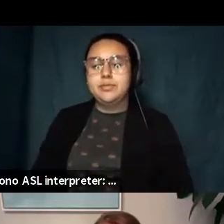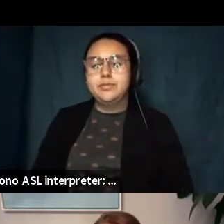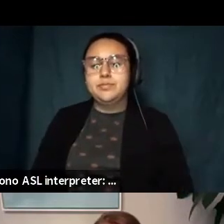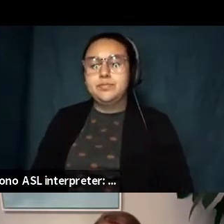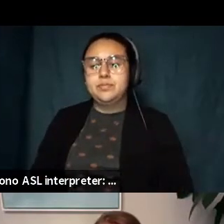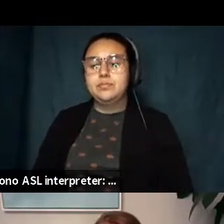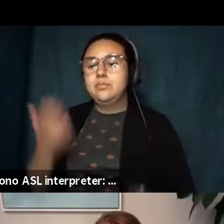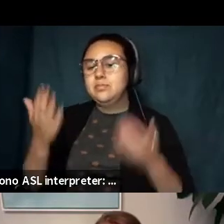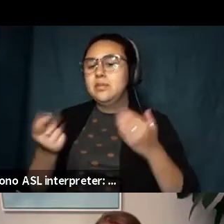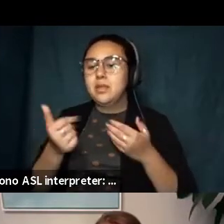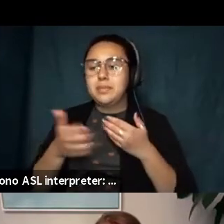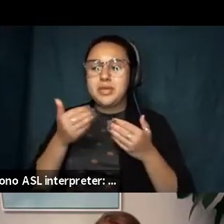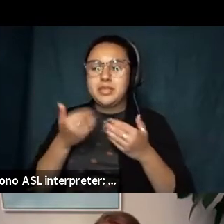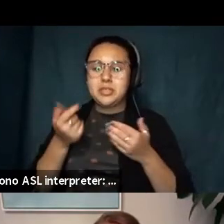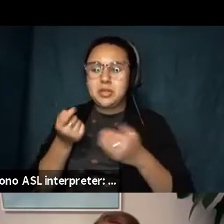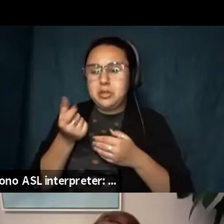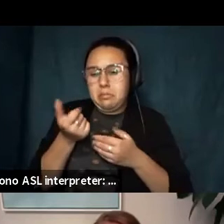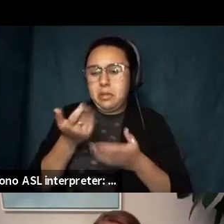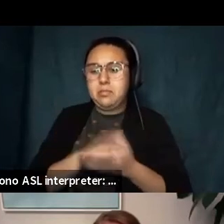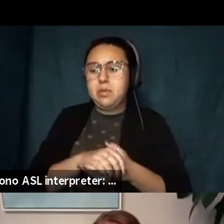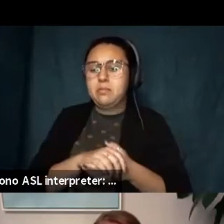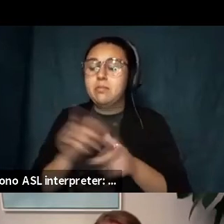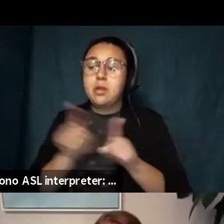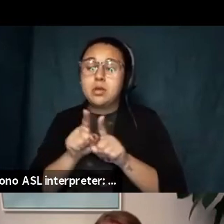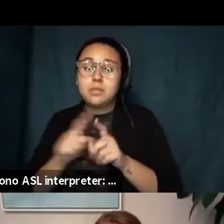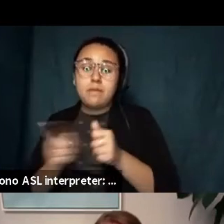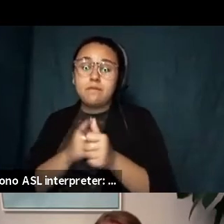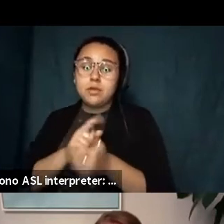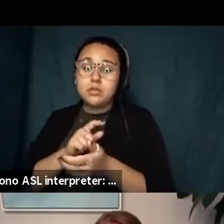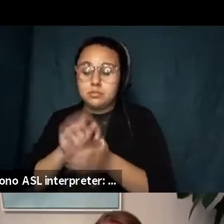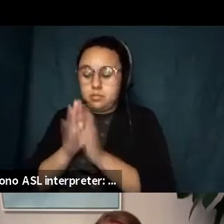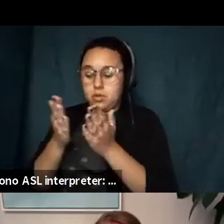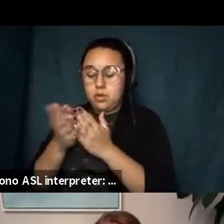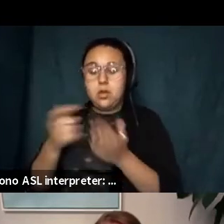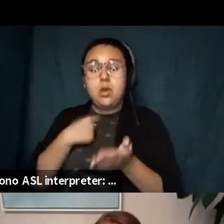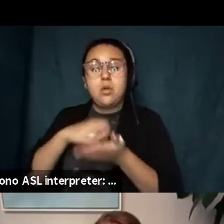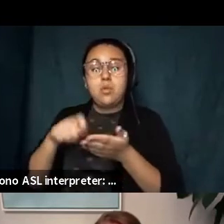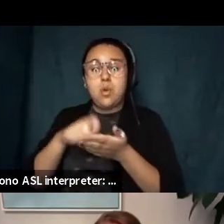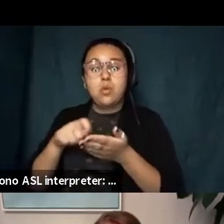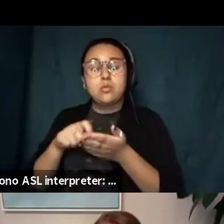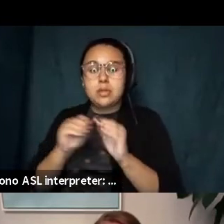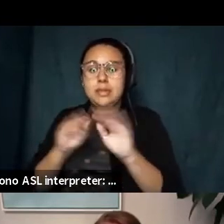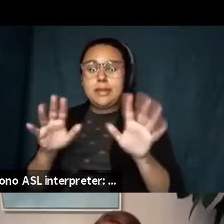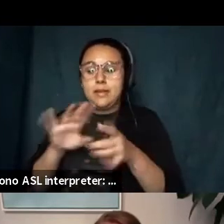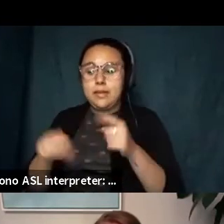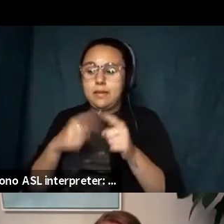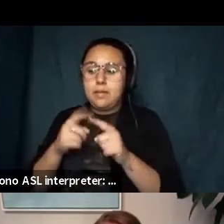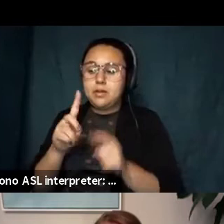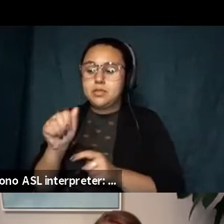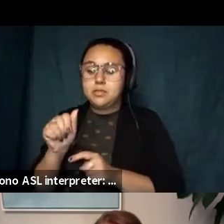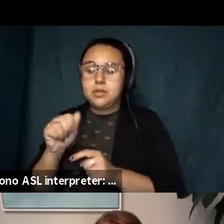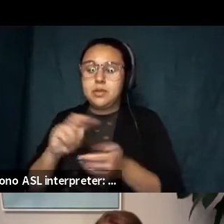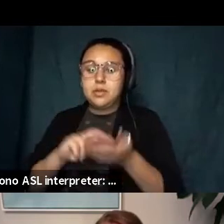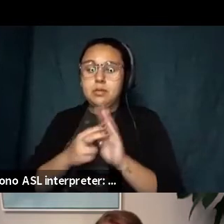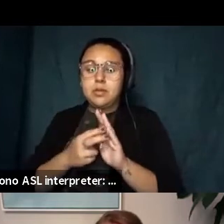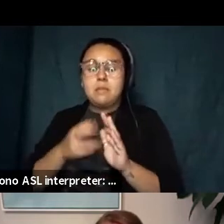maybe easier in a certain sense but also my first book um i i wrote explicitly about disability but i did it in a way that sort of put my own experience to